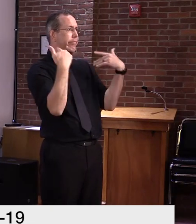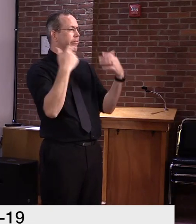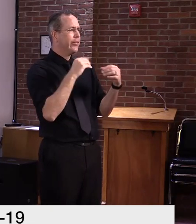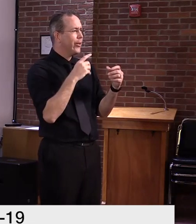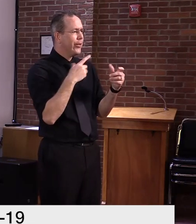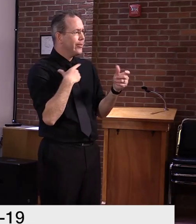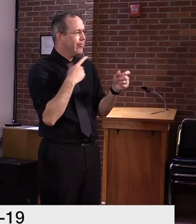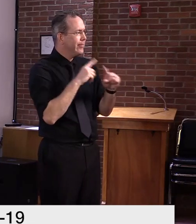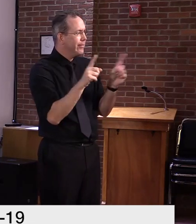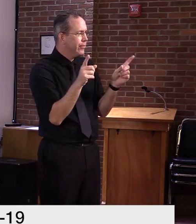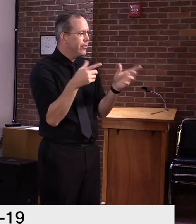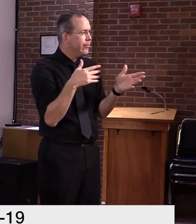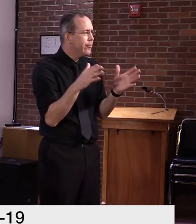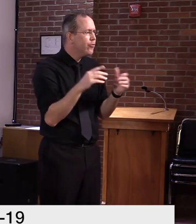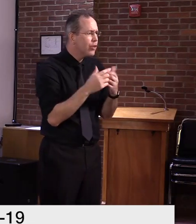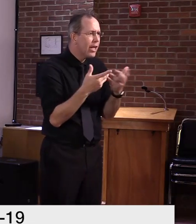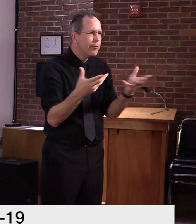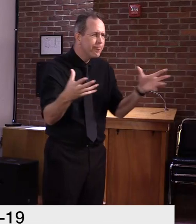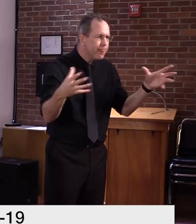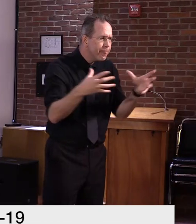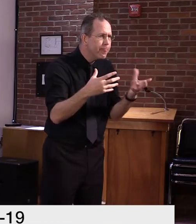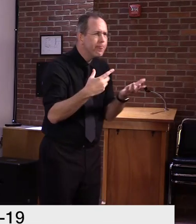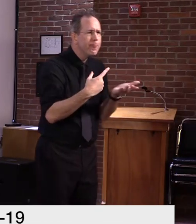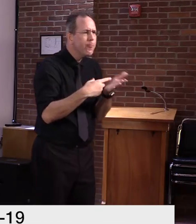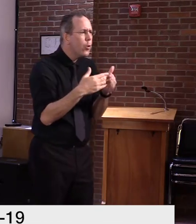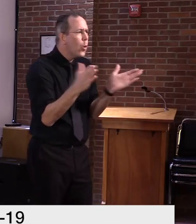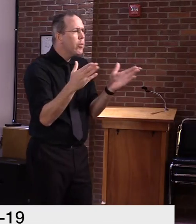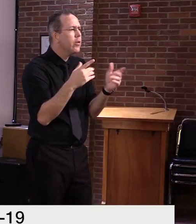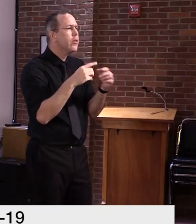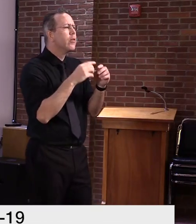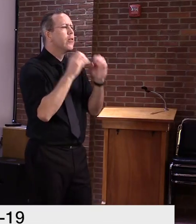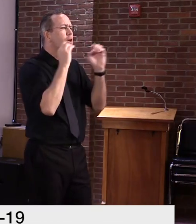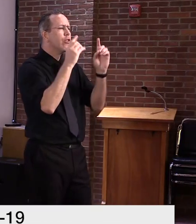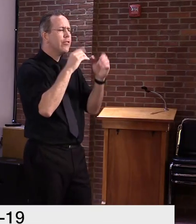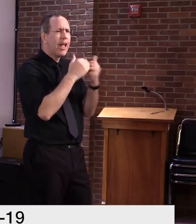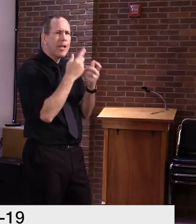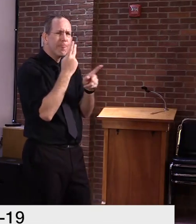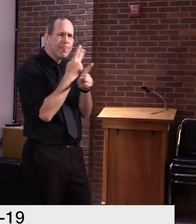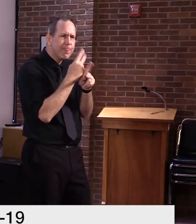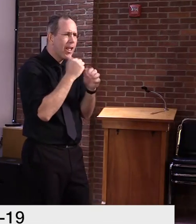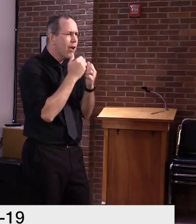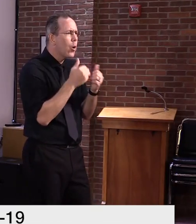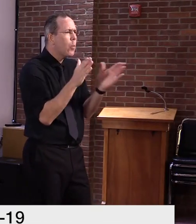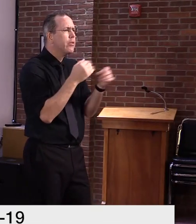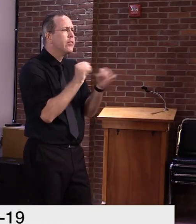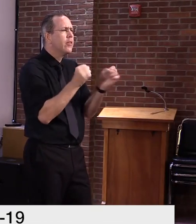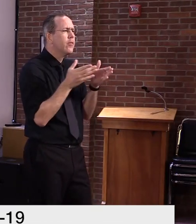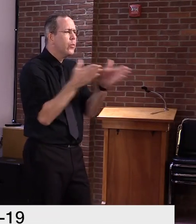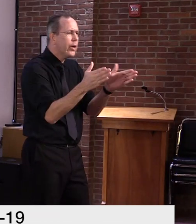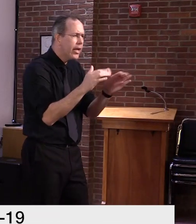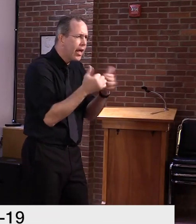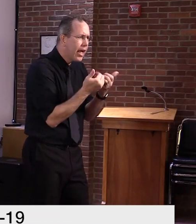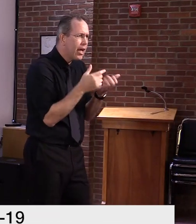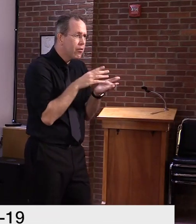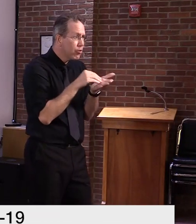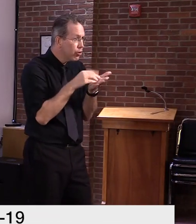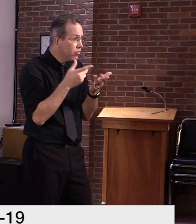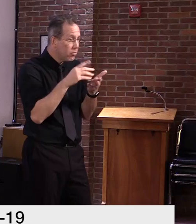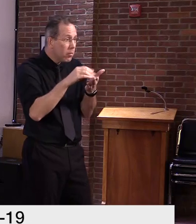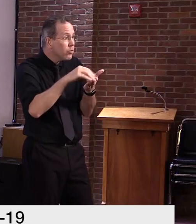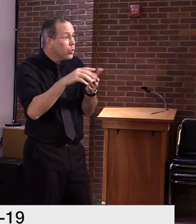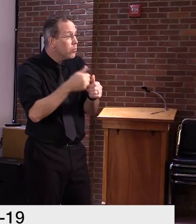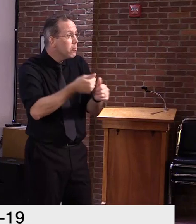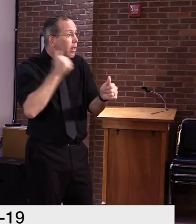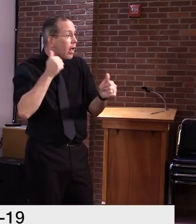them back together so we can begin to, uh, assess the impact of, of the virus and what has occurred in the spring in terms of remote learning. Um, you know,